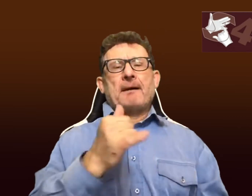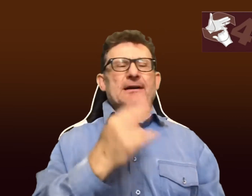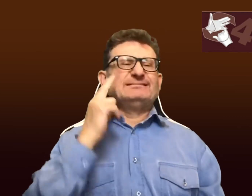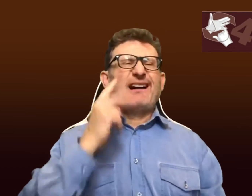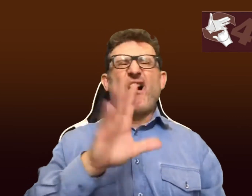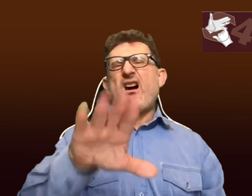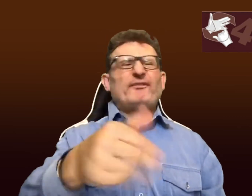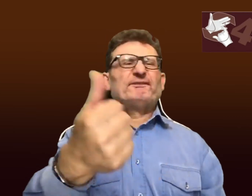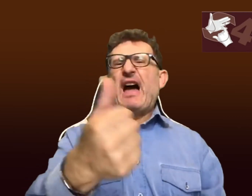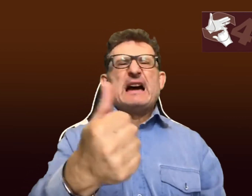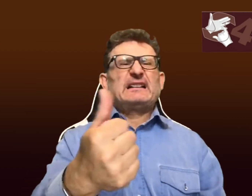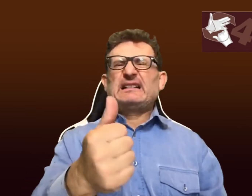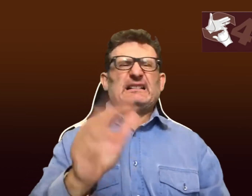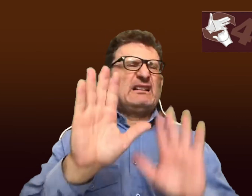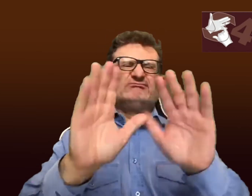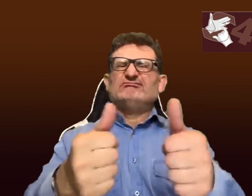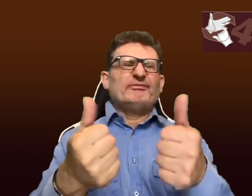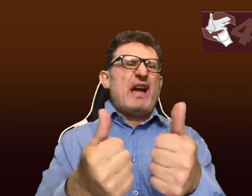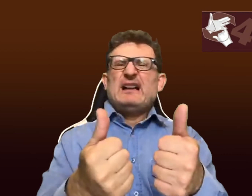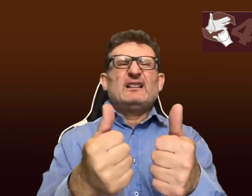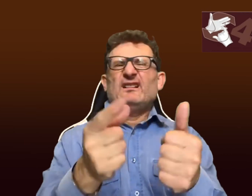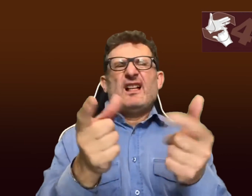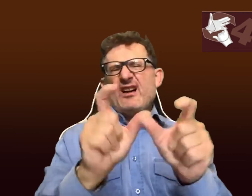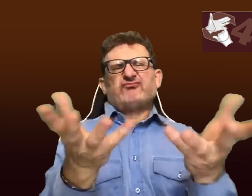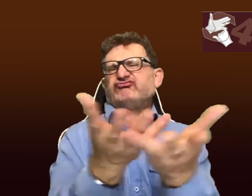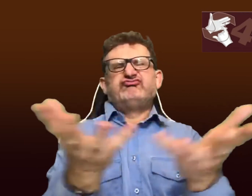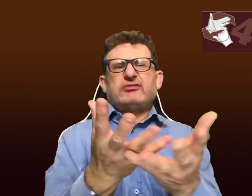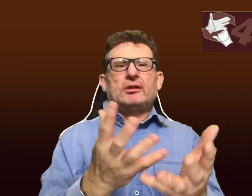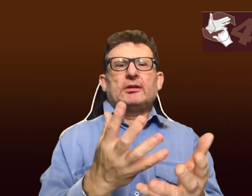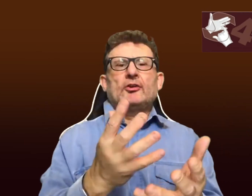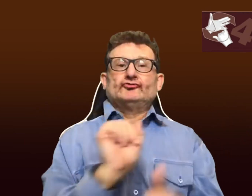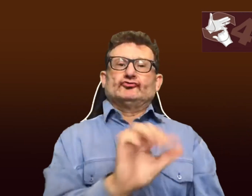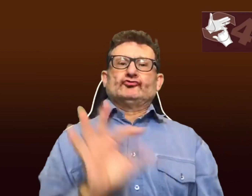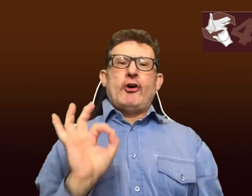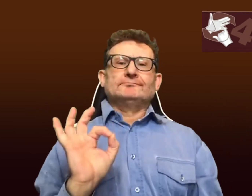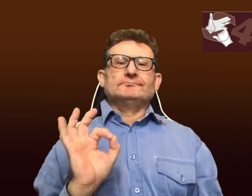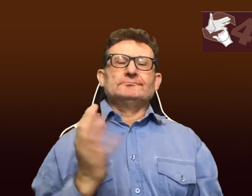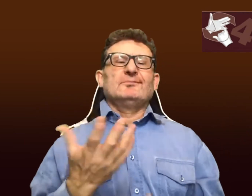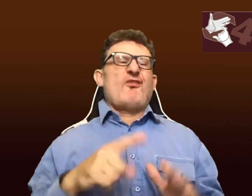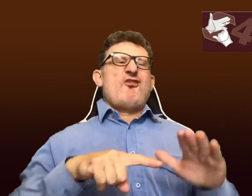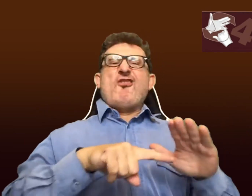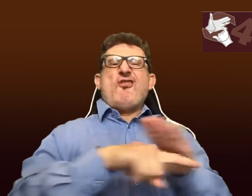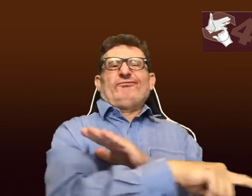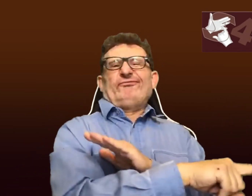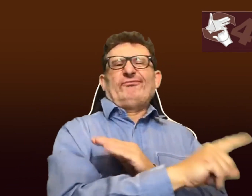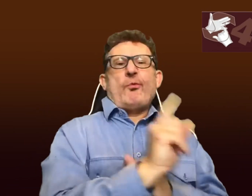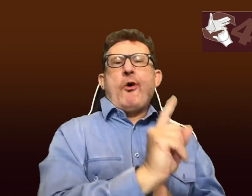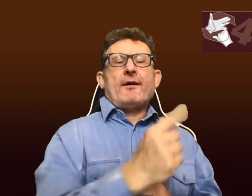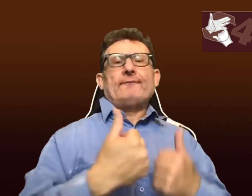Now, if the deaf person says, no, no, I'm fine. I don't need to be part of that conversation. You know, I'm quite happy for that to happen. That's, that's their choice. They can take